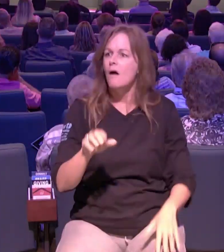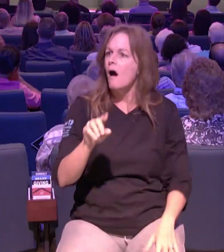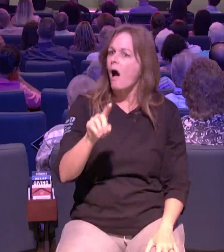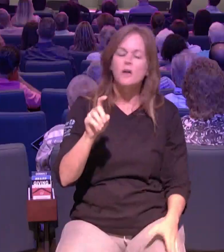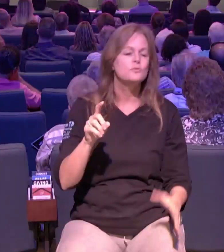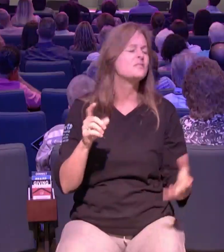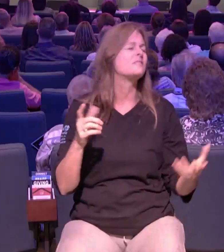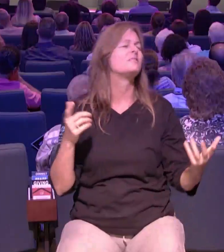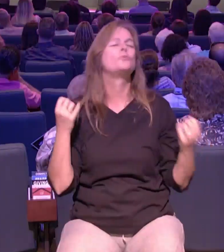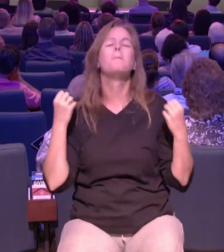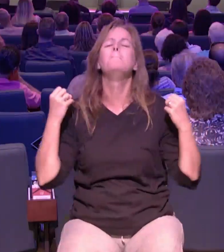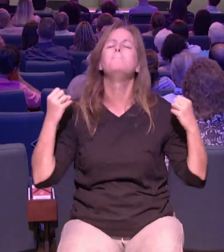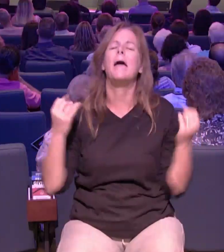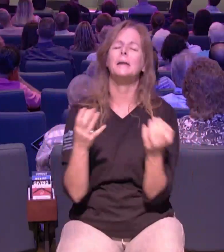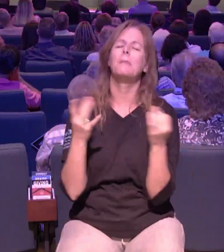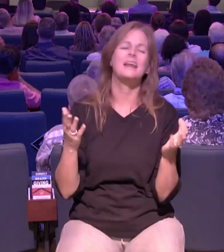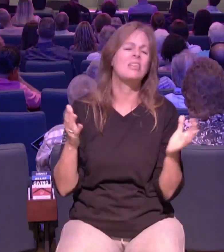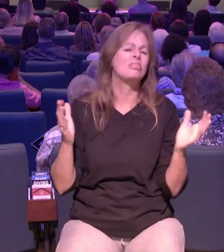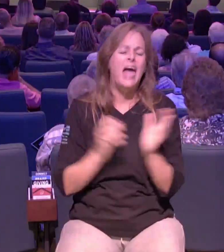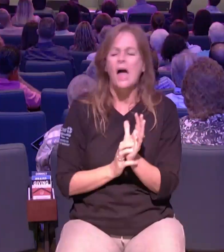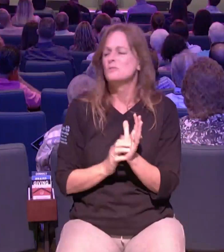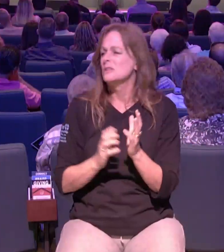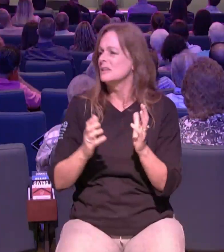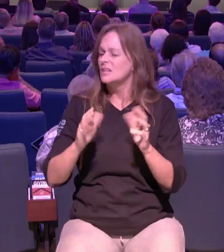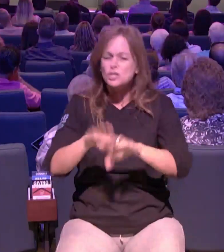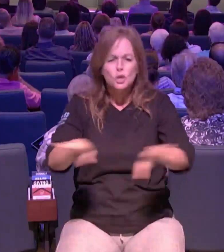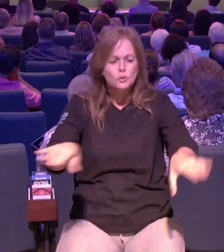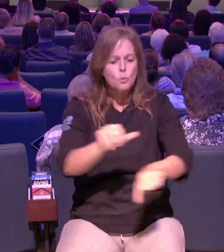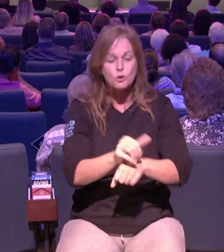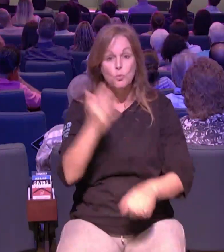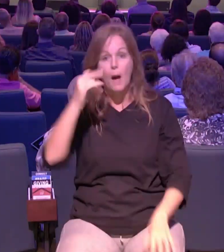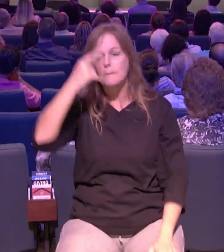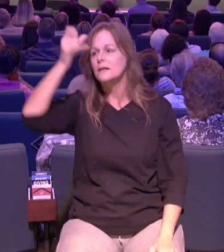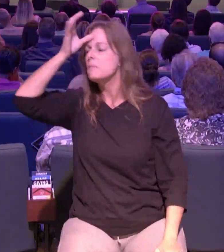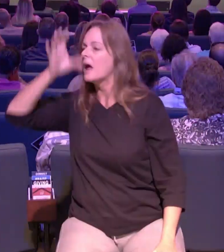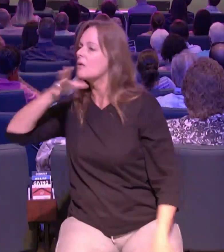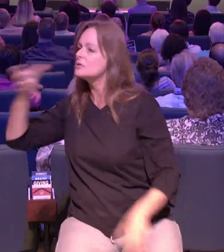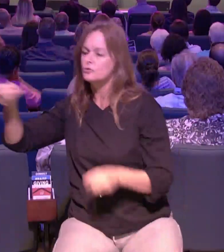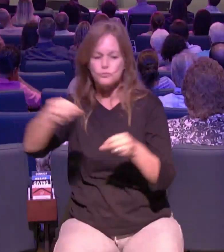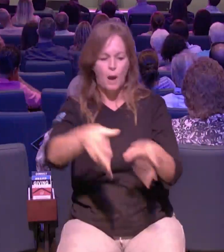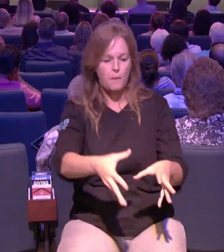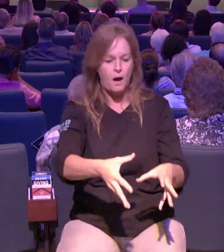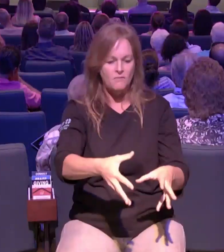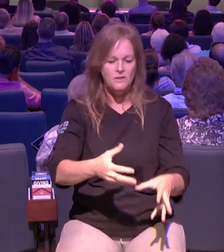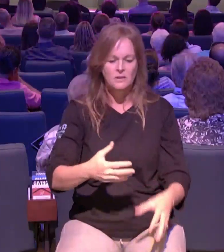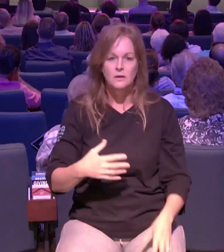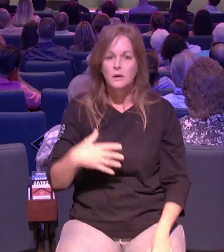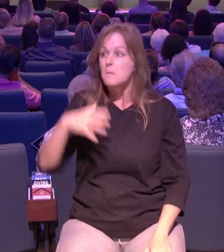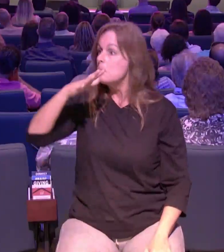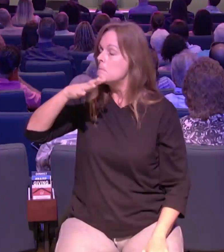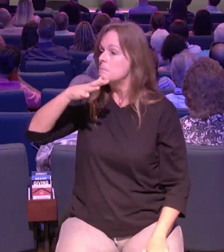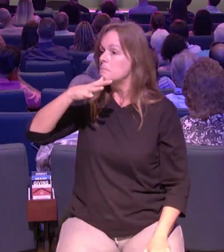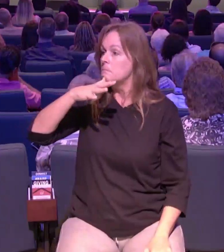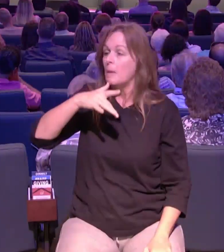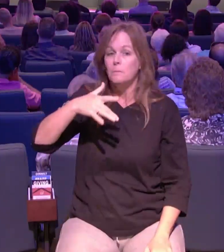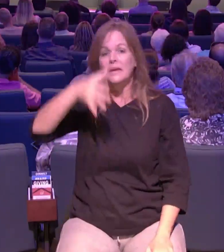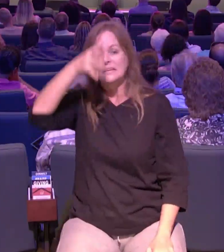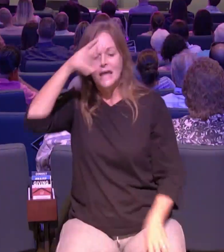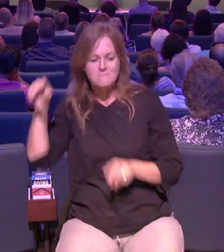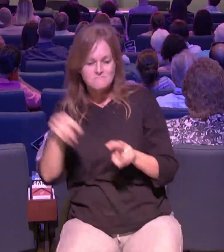and make a place so that parents can come and drop their kids off in a place they want to be so that the parents can come in and hear the message of christ